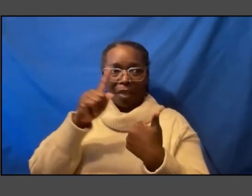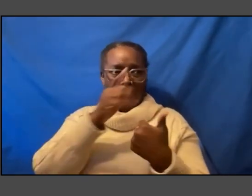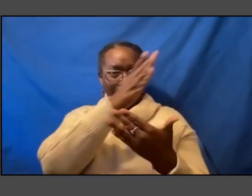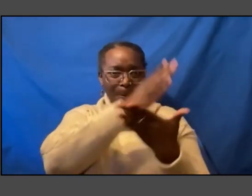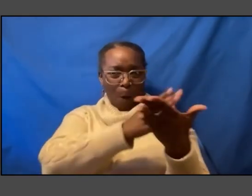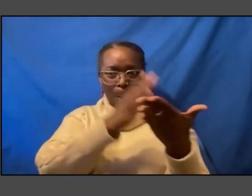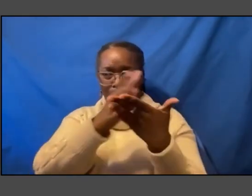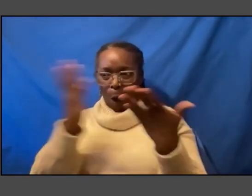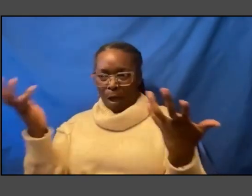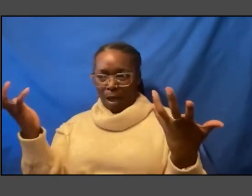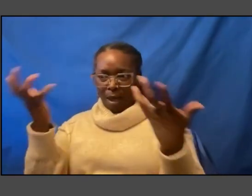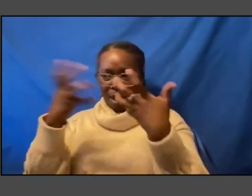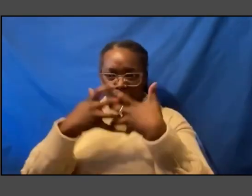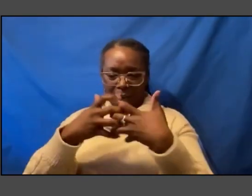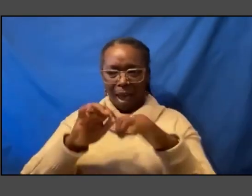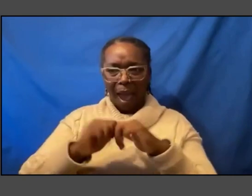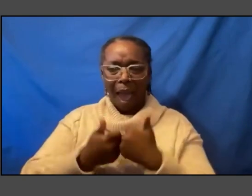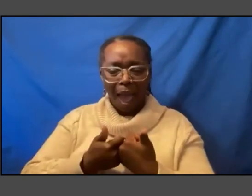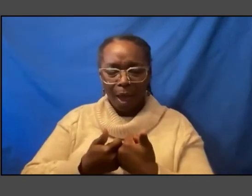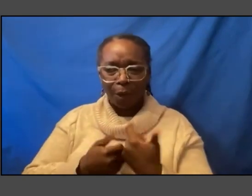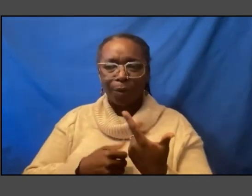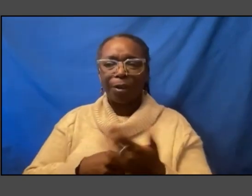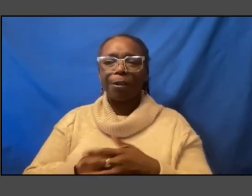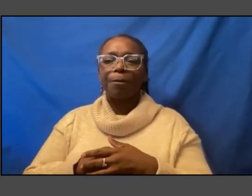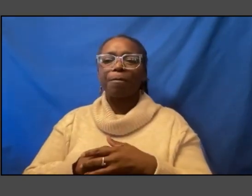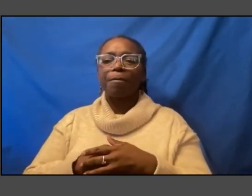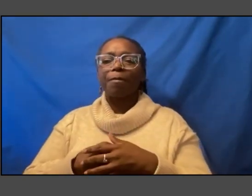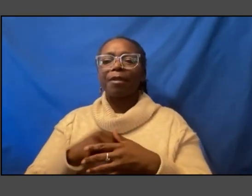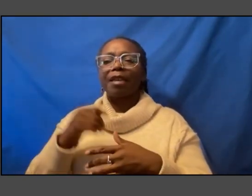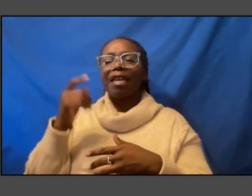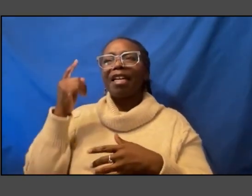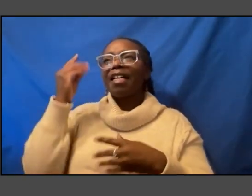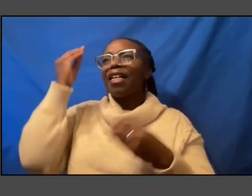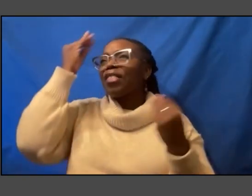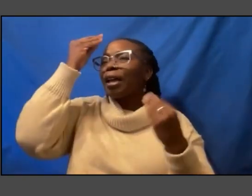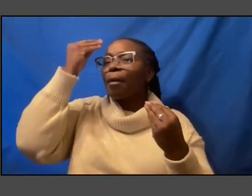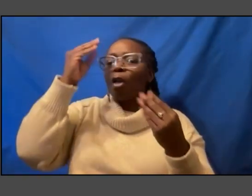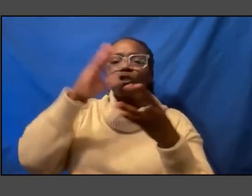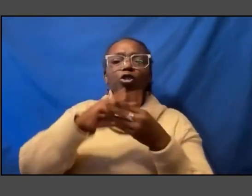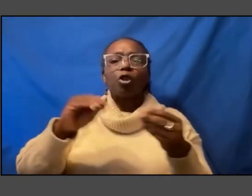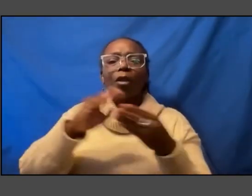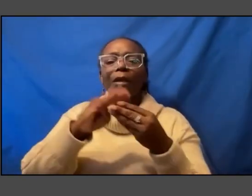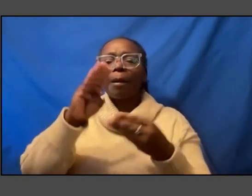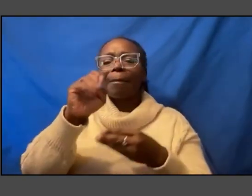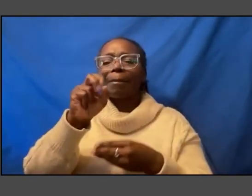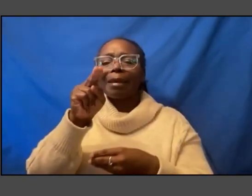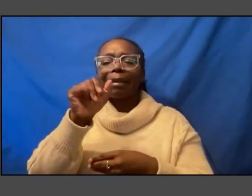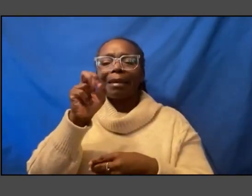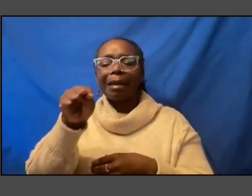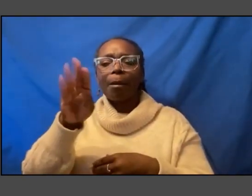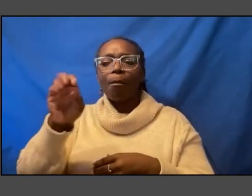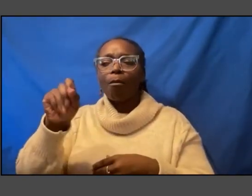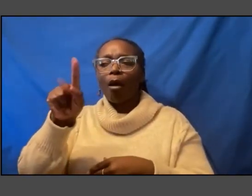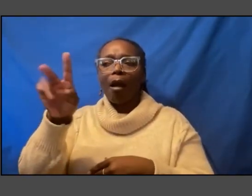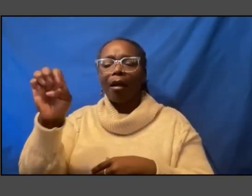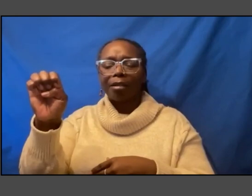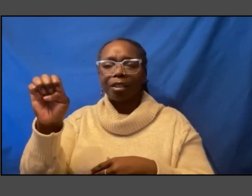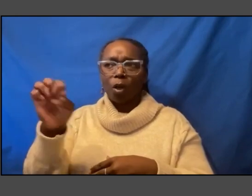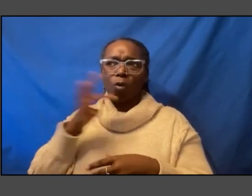um i think about sort of even the story of the benin bronzes well we could talk about that in natural history we could talk about